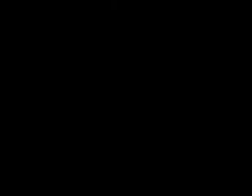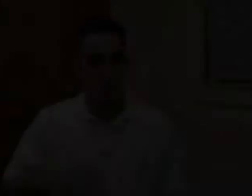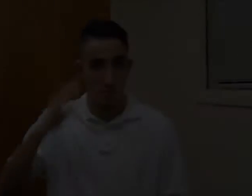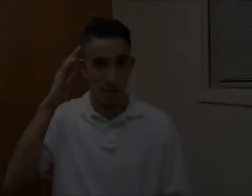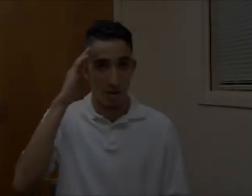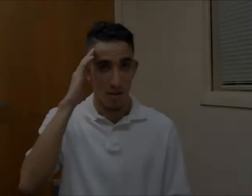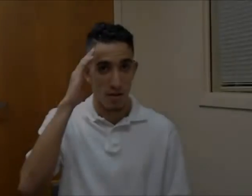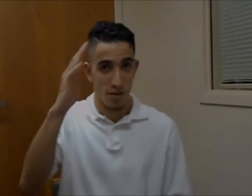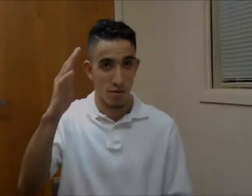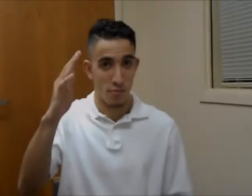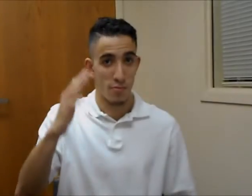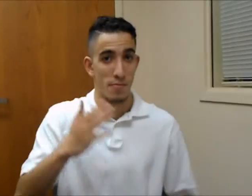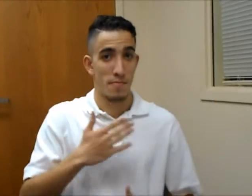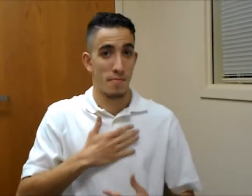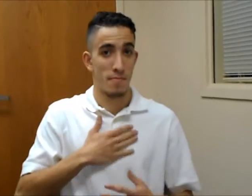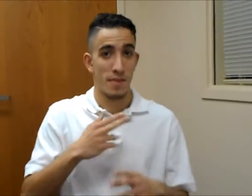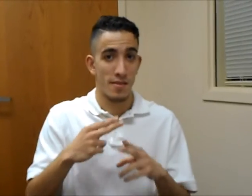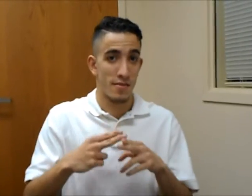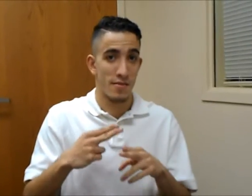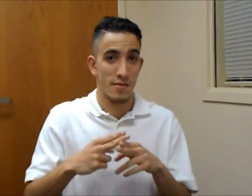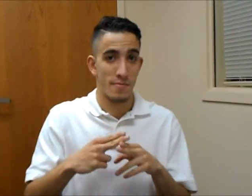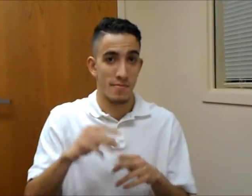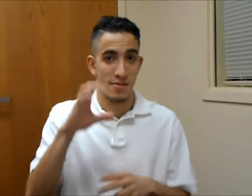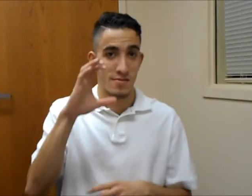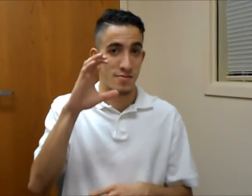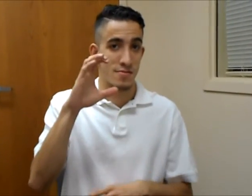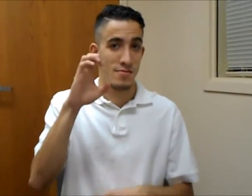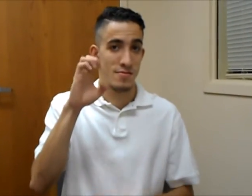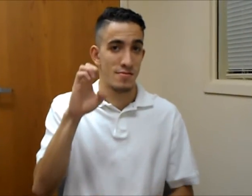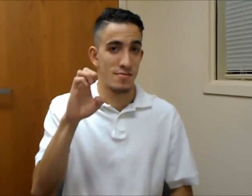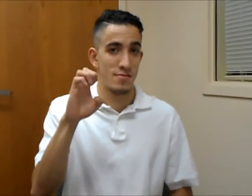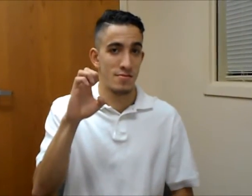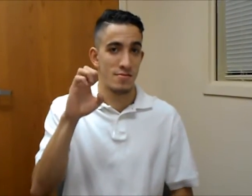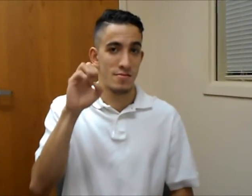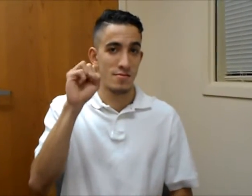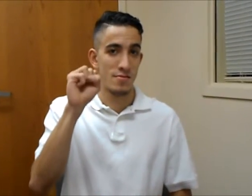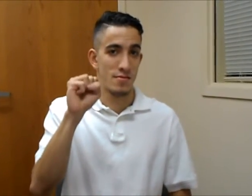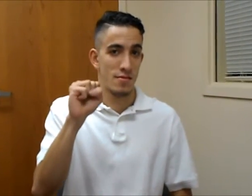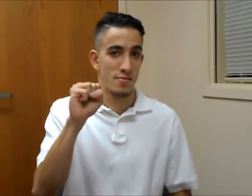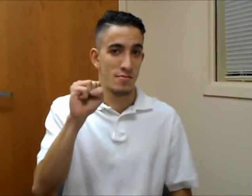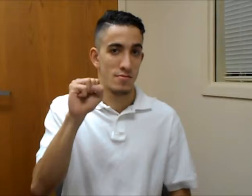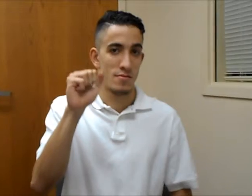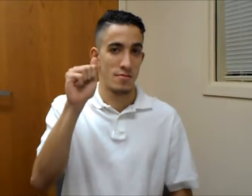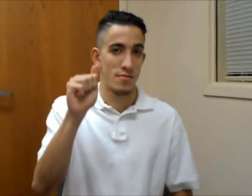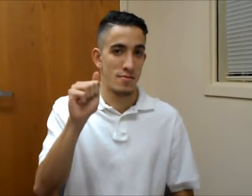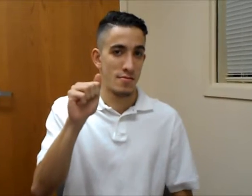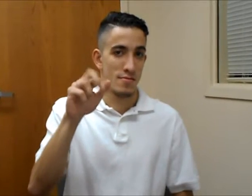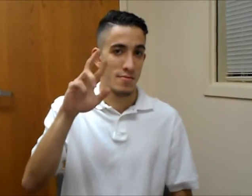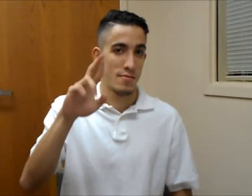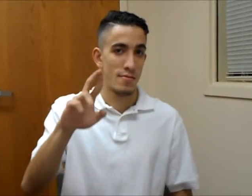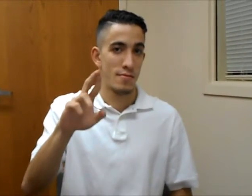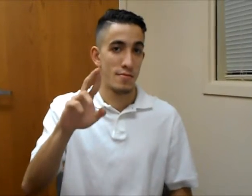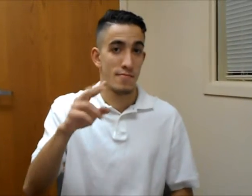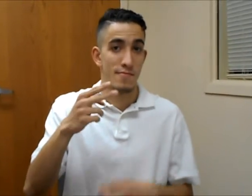Hello. My name C-E-S-A-R.